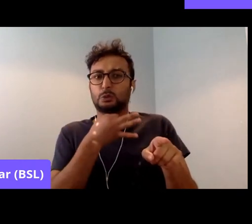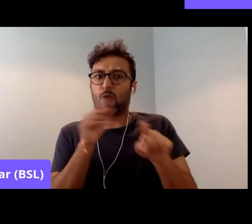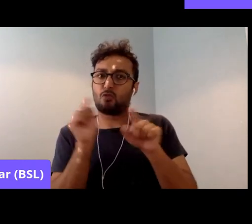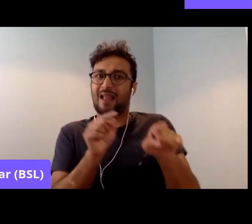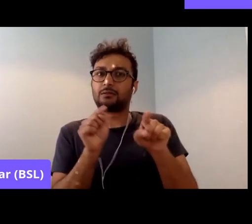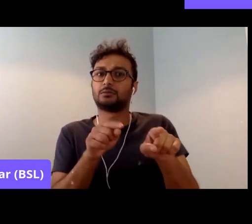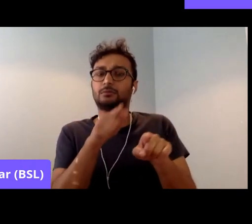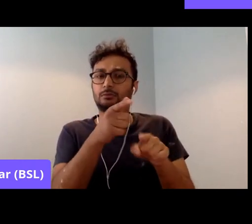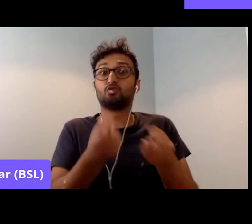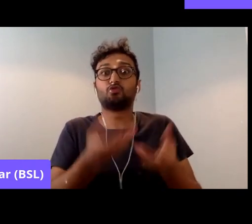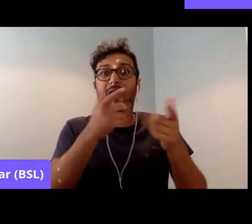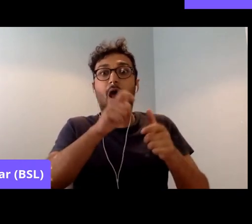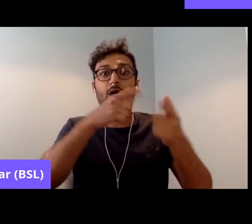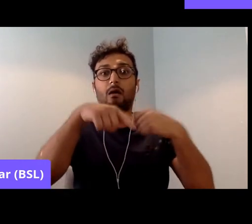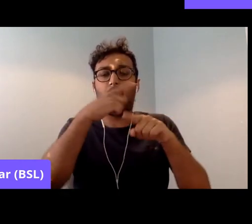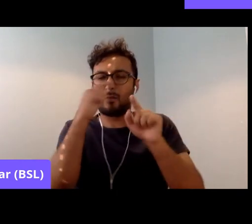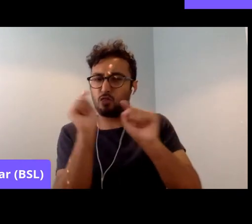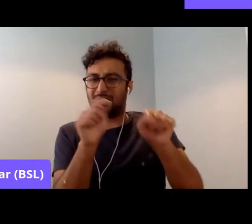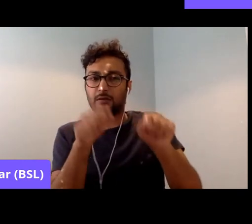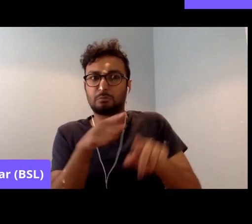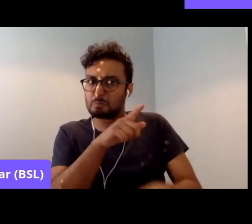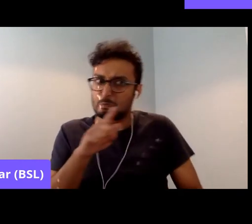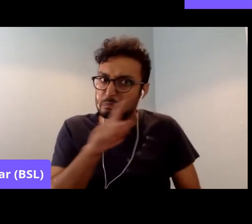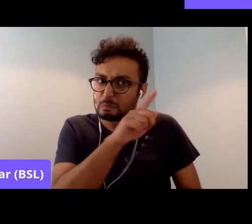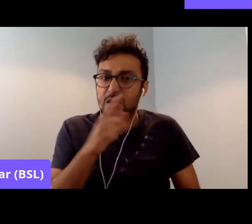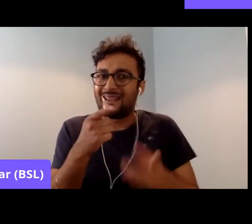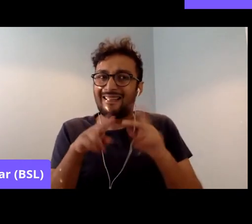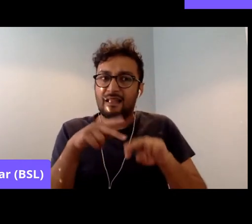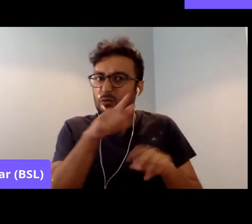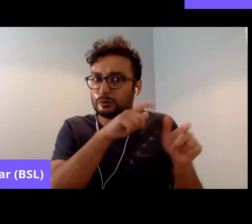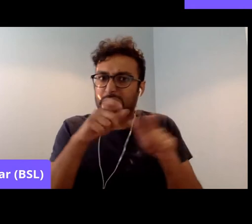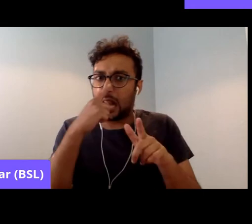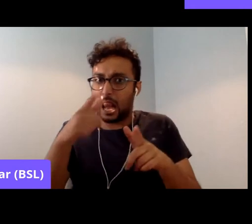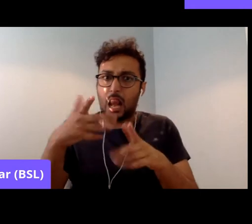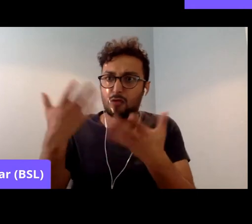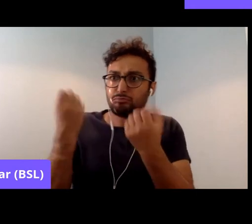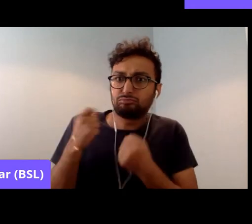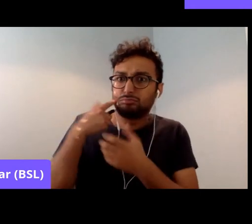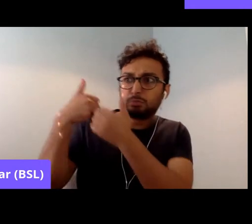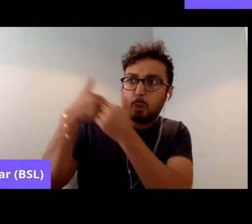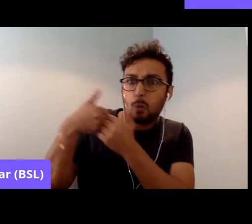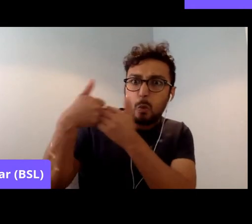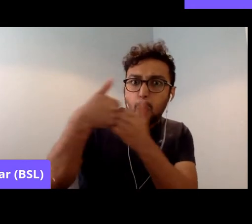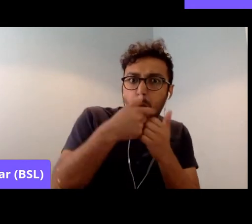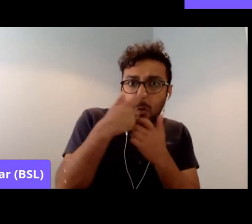if they continue to take help from the support groups.